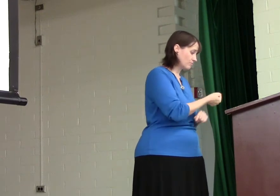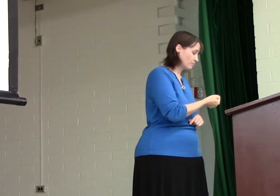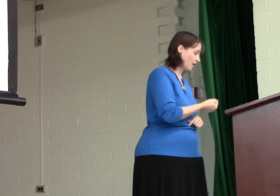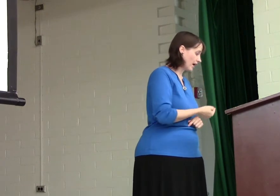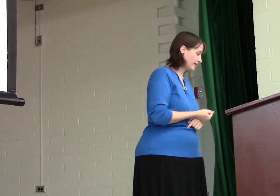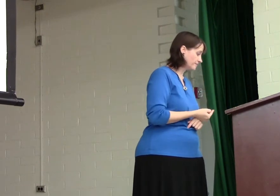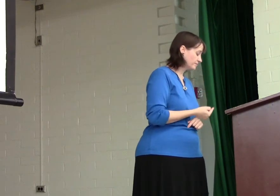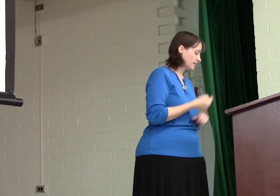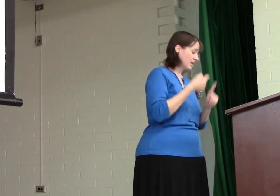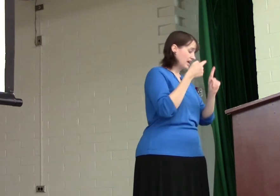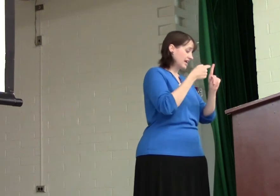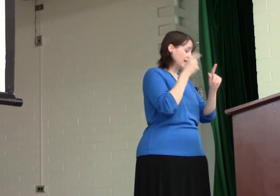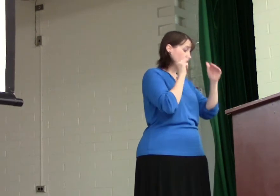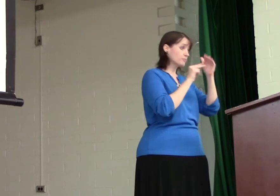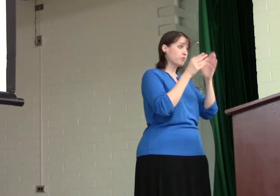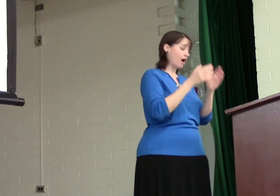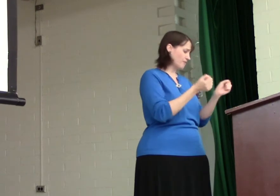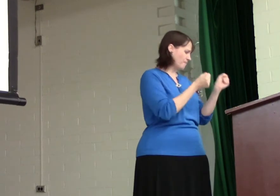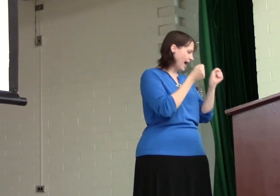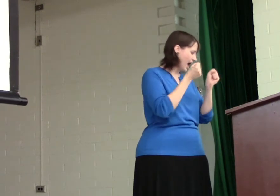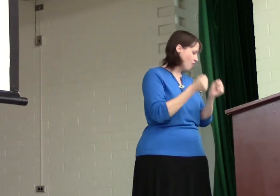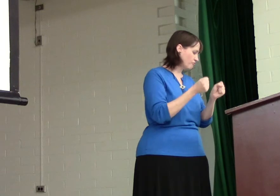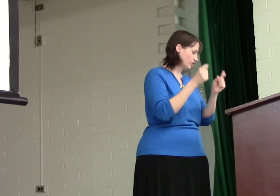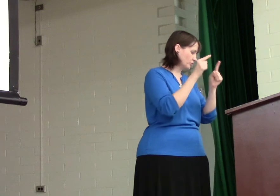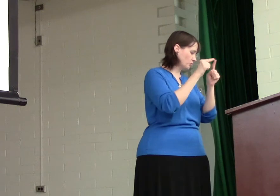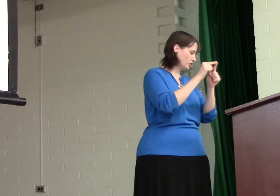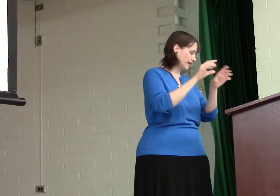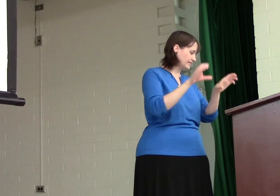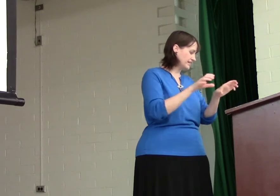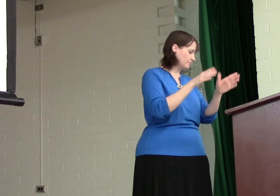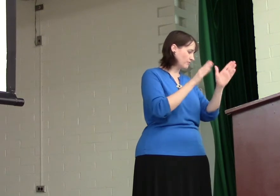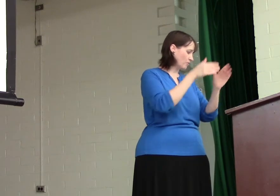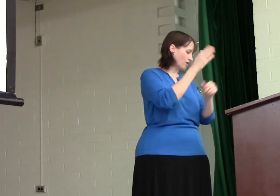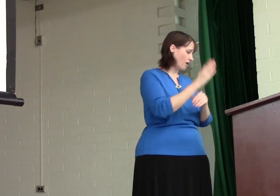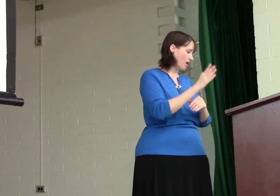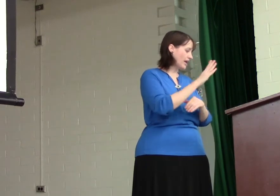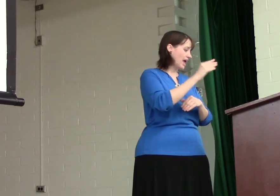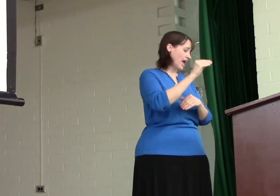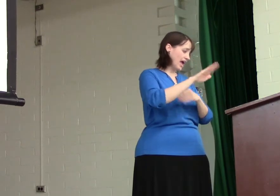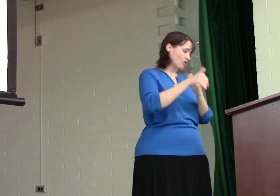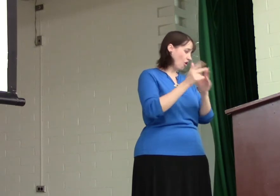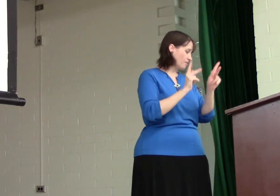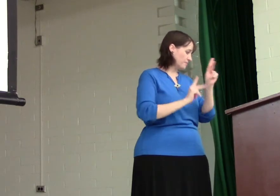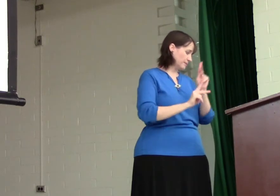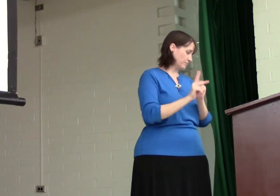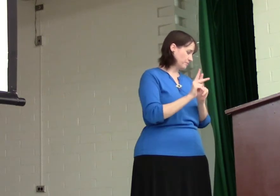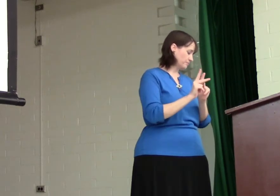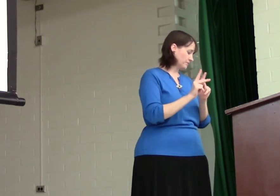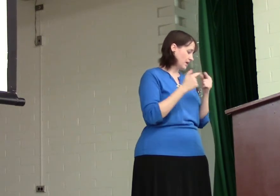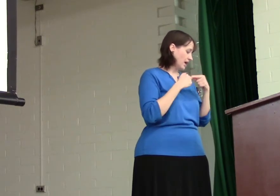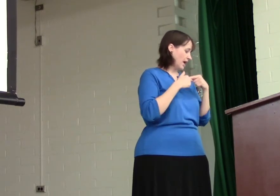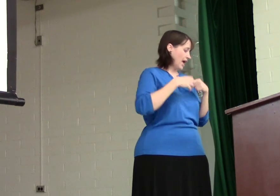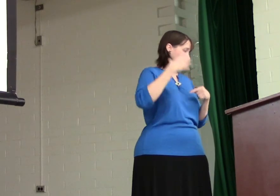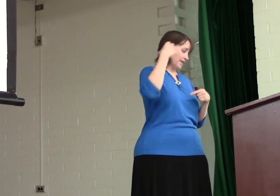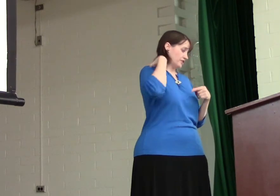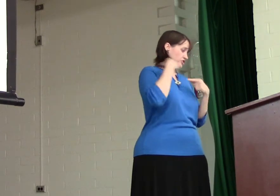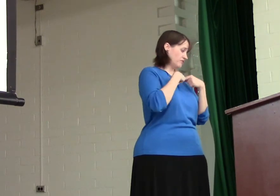replied. He was a prophet powerful in word and deed before God and all the people. And the chief